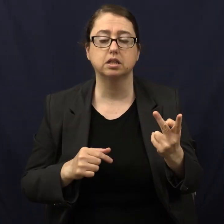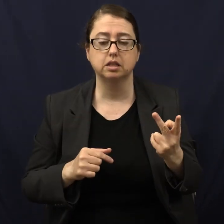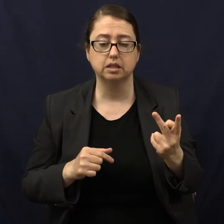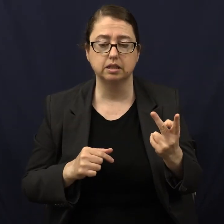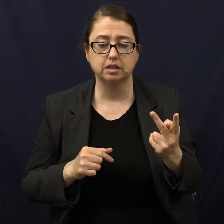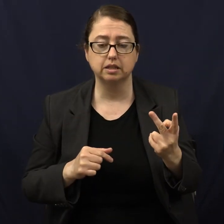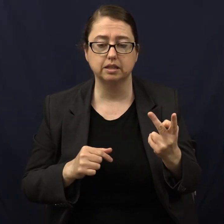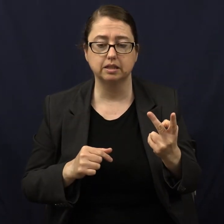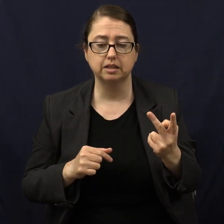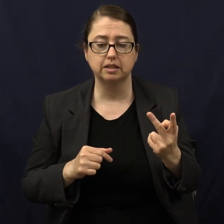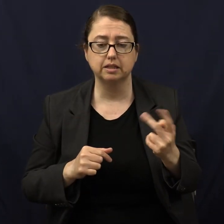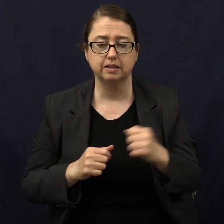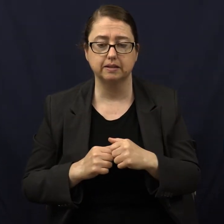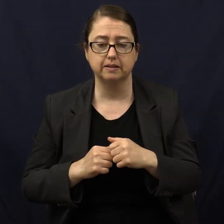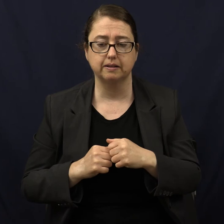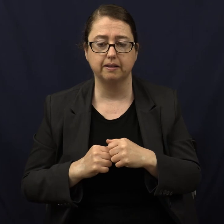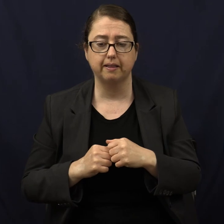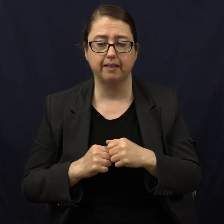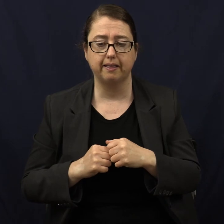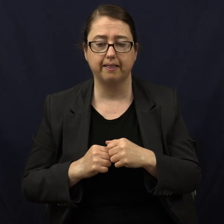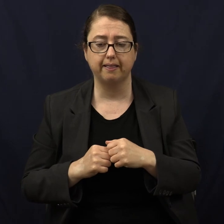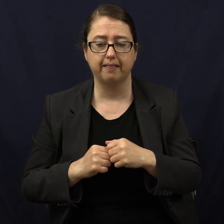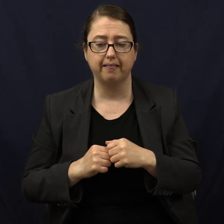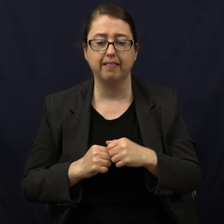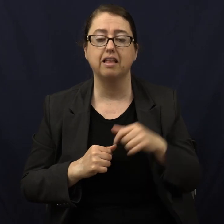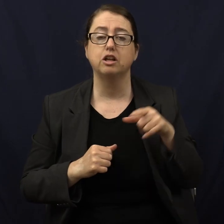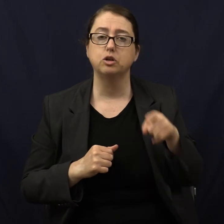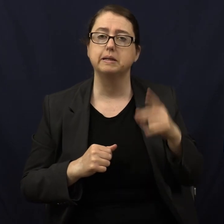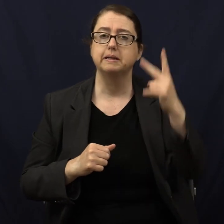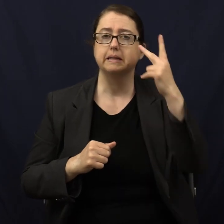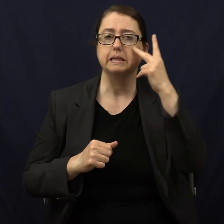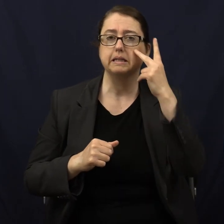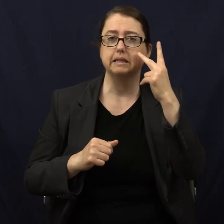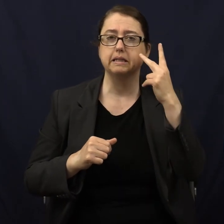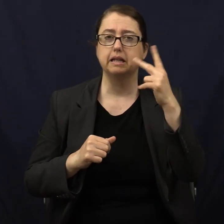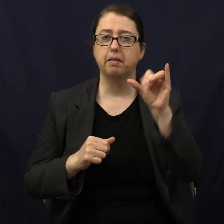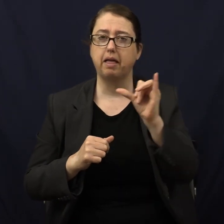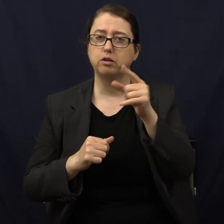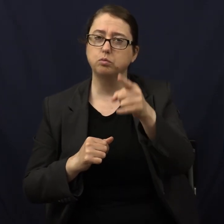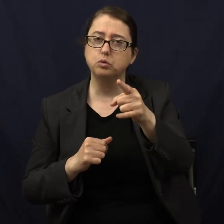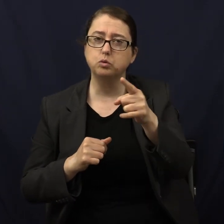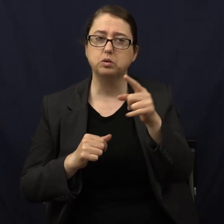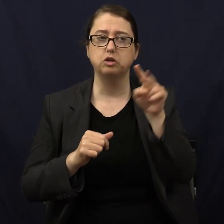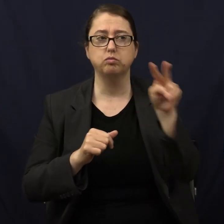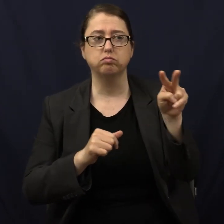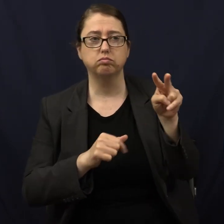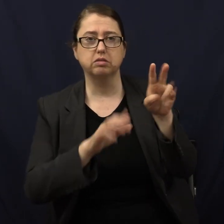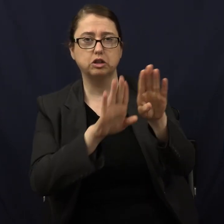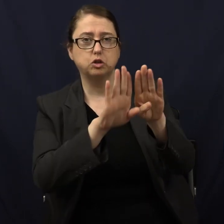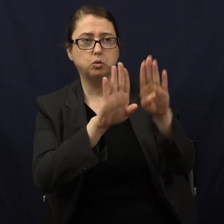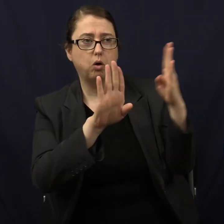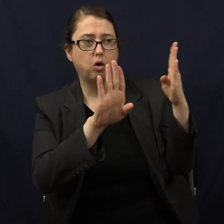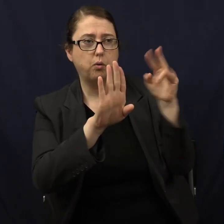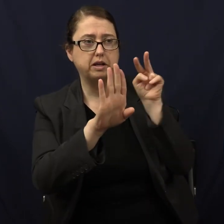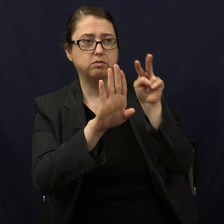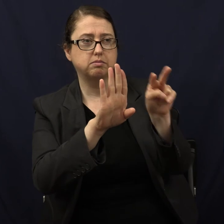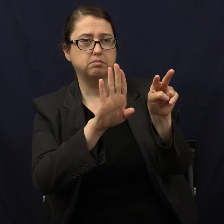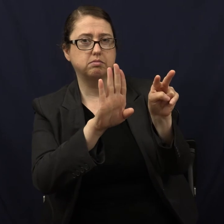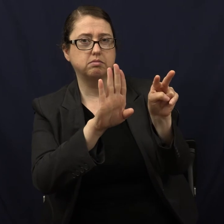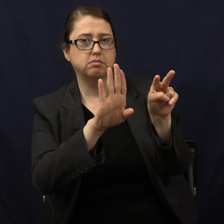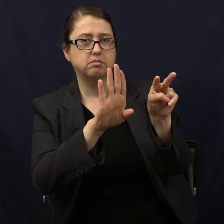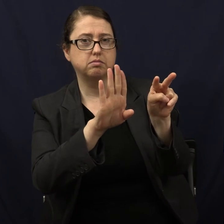breaking it up into the finest of particles. So he sees like kind of what you see when you look out your door, out the peephole, right?